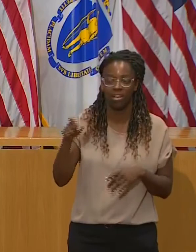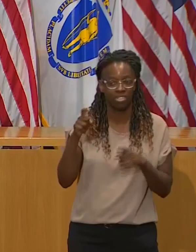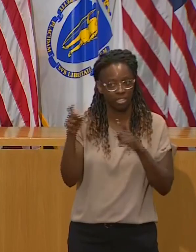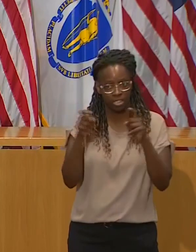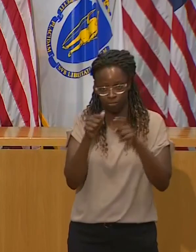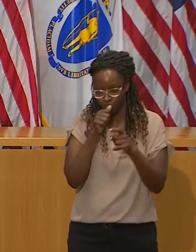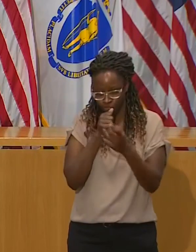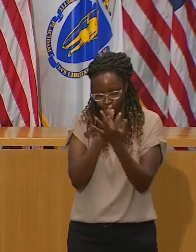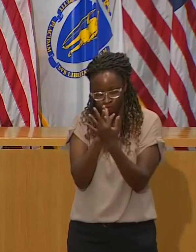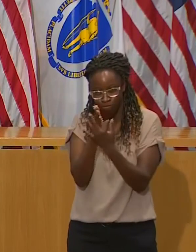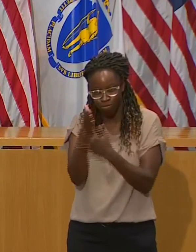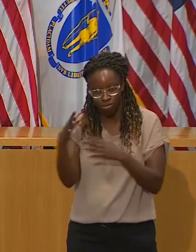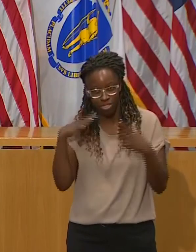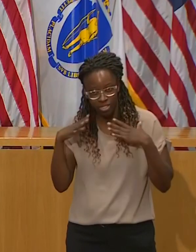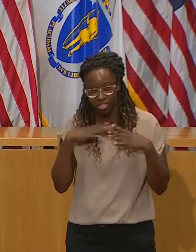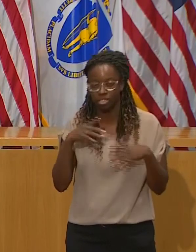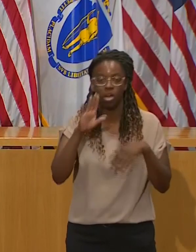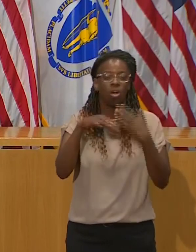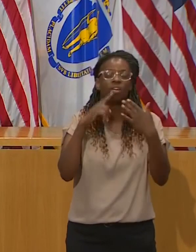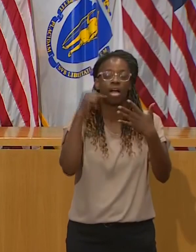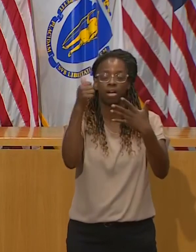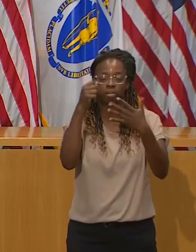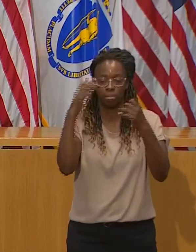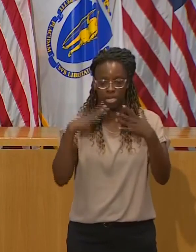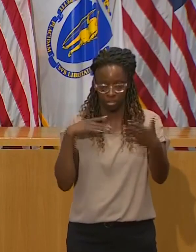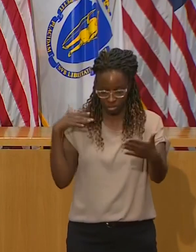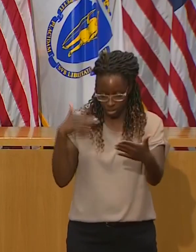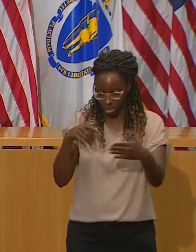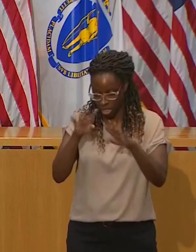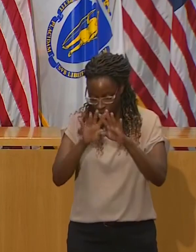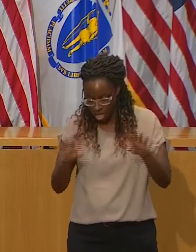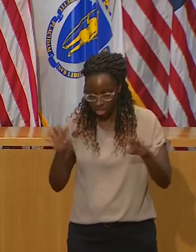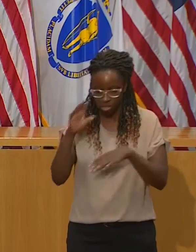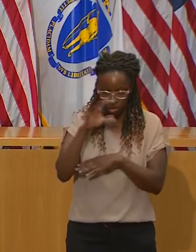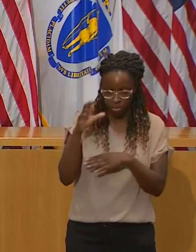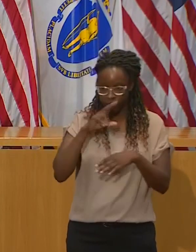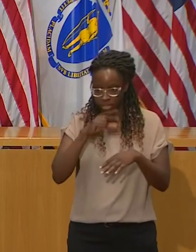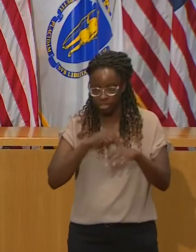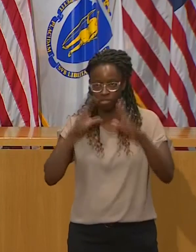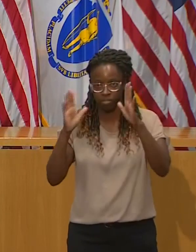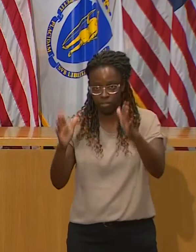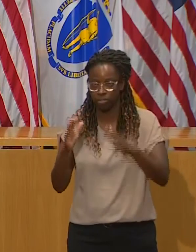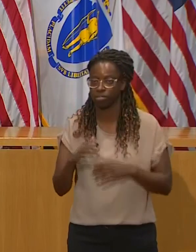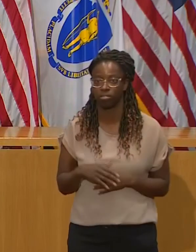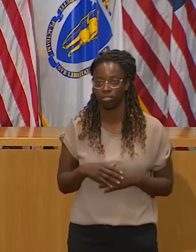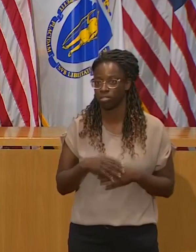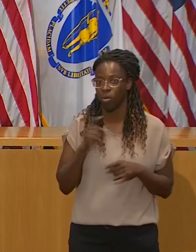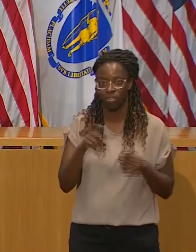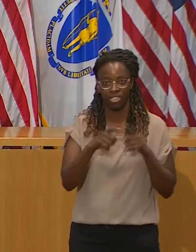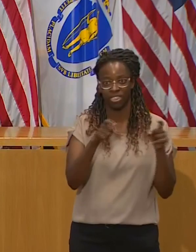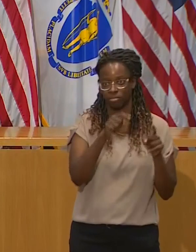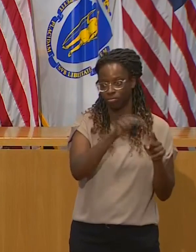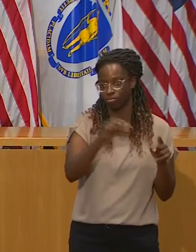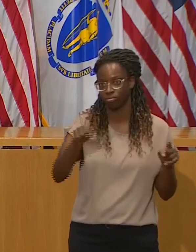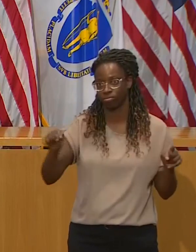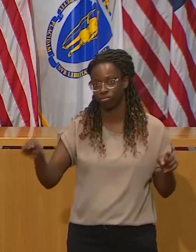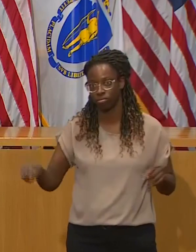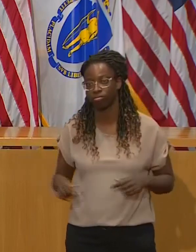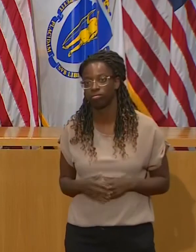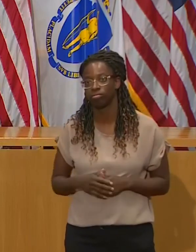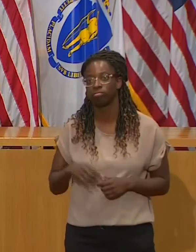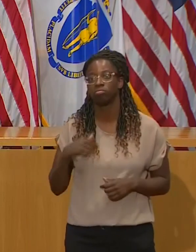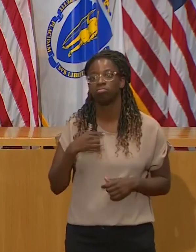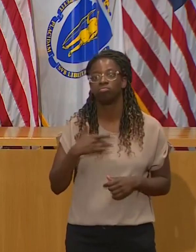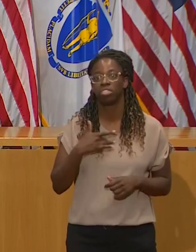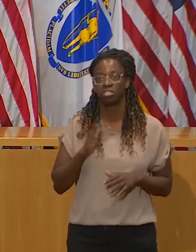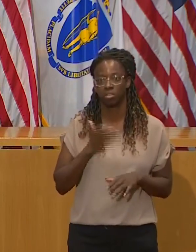I do think a lot of people are pretty focused on November 3rd. Would you support